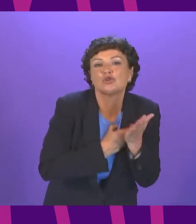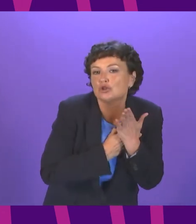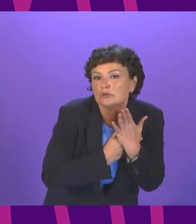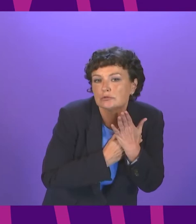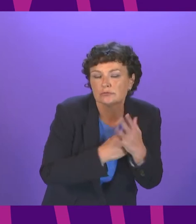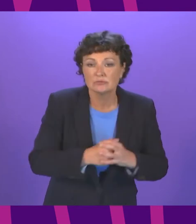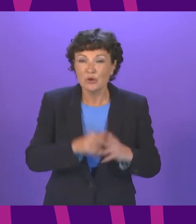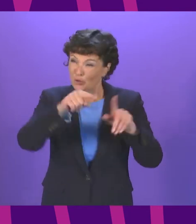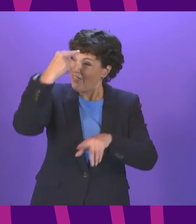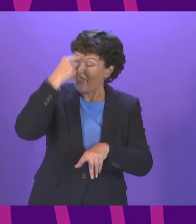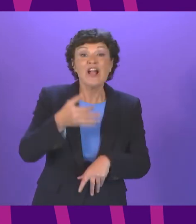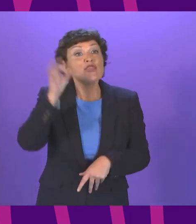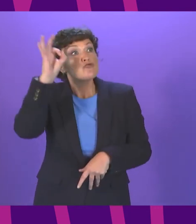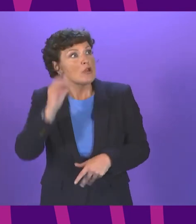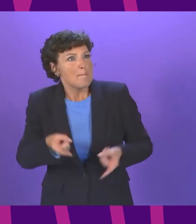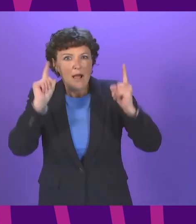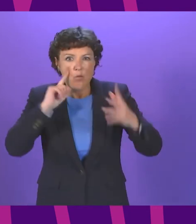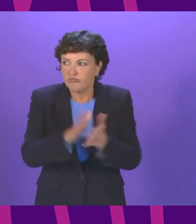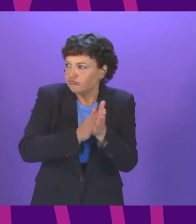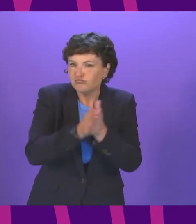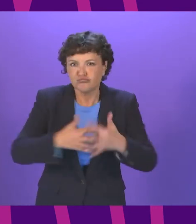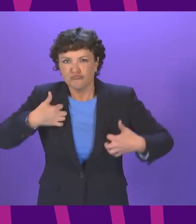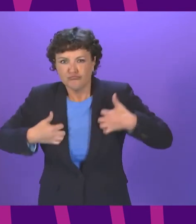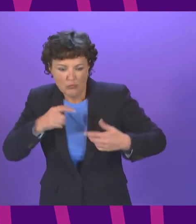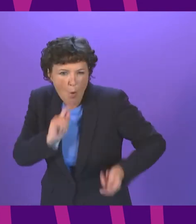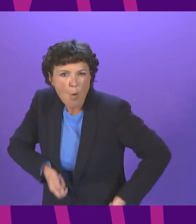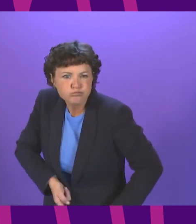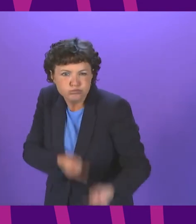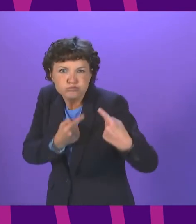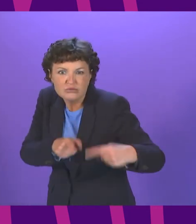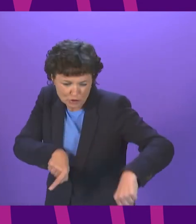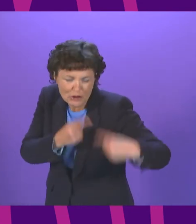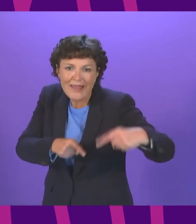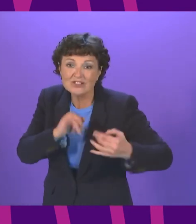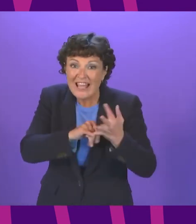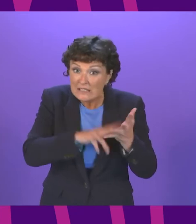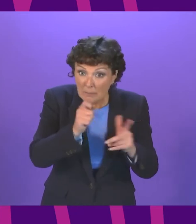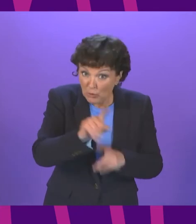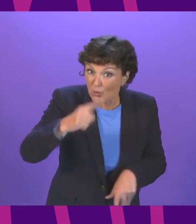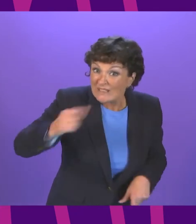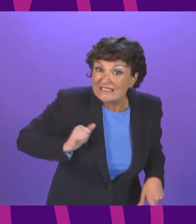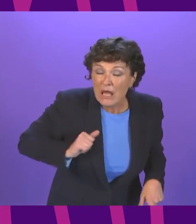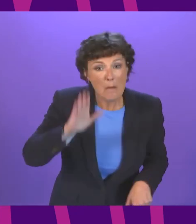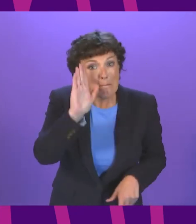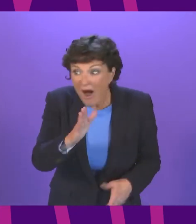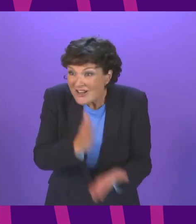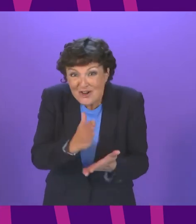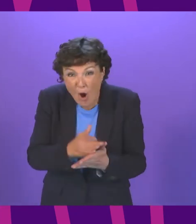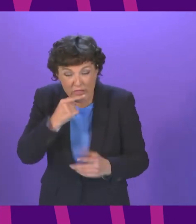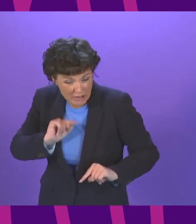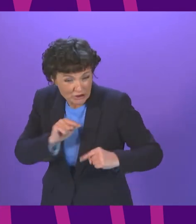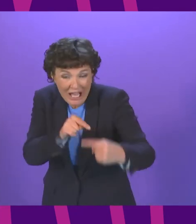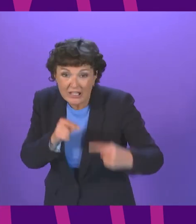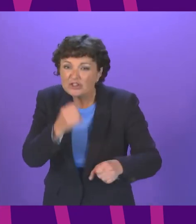green ministers would relish the opportunity of holding the SNP's feet to the fire on this but far from anchoring the attention of government to the climate